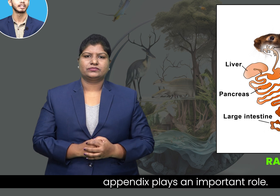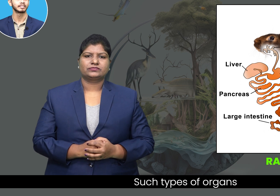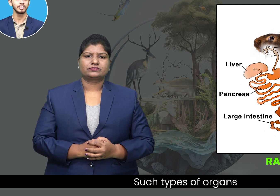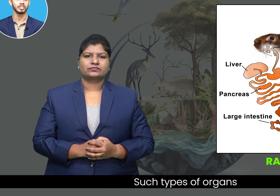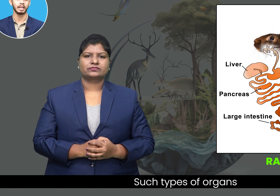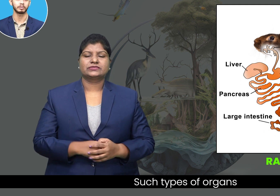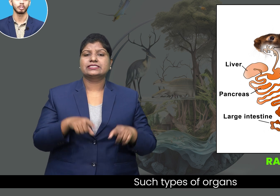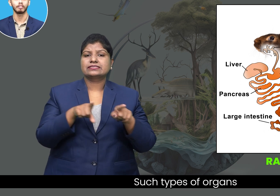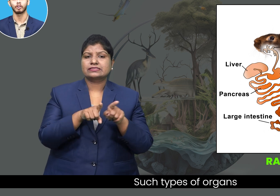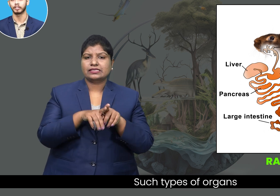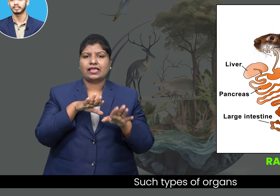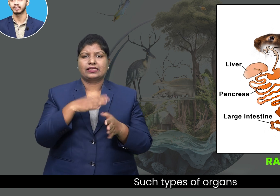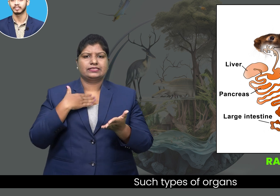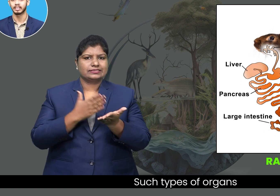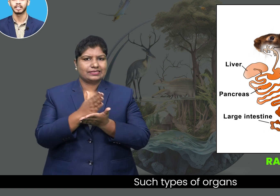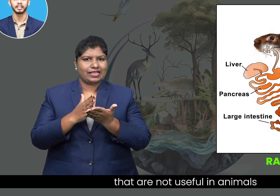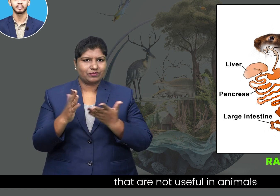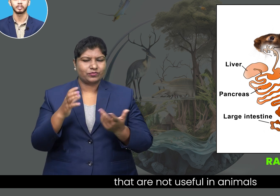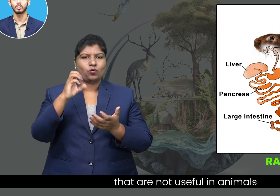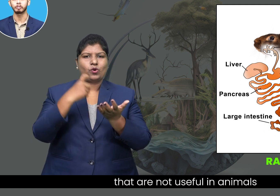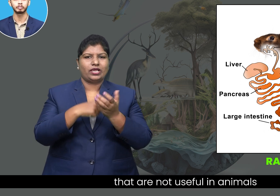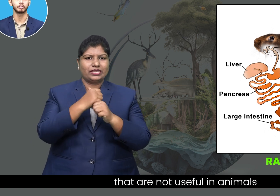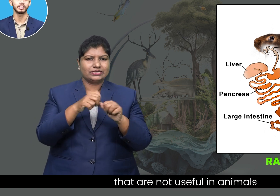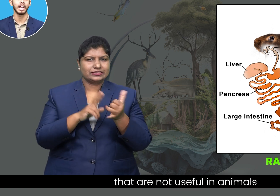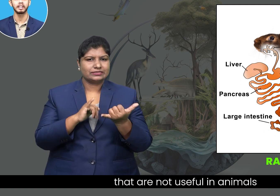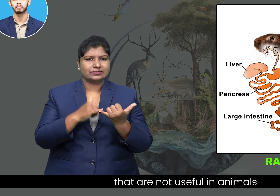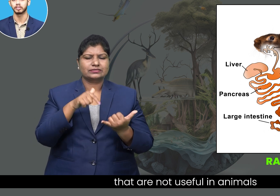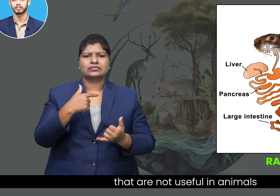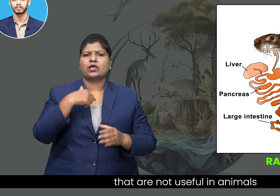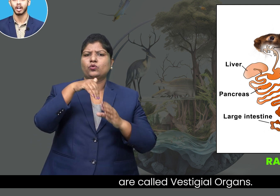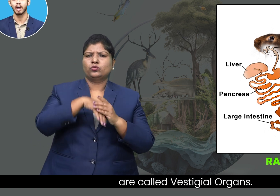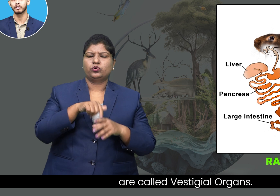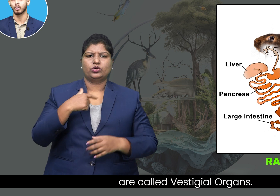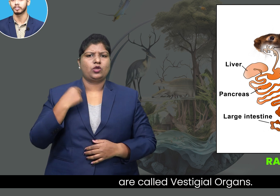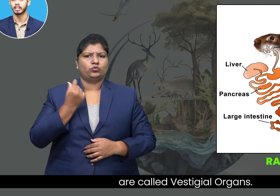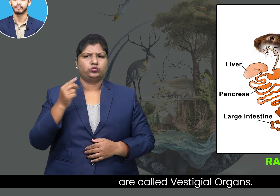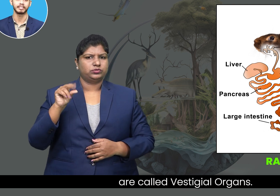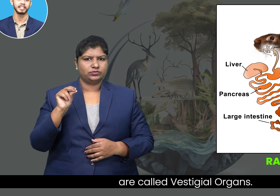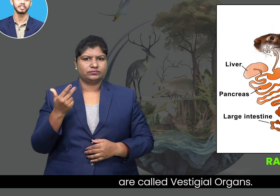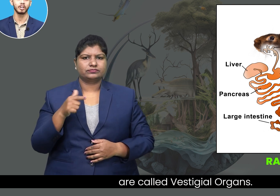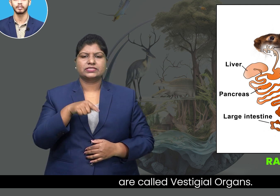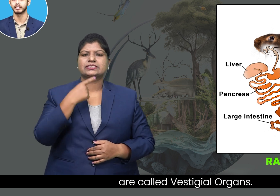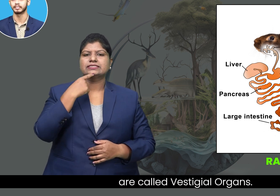Such types of organs that are not useful in animals are called vestigial organs.